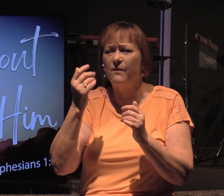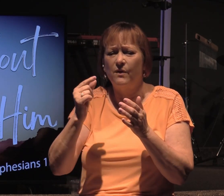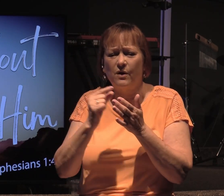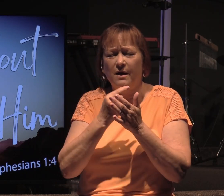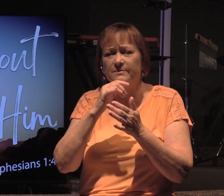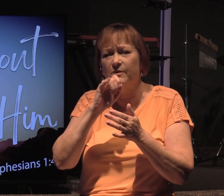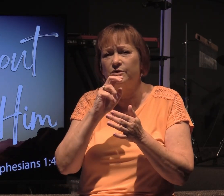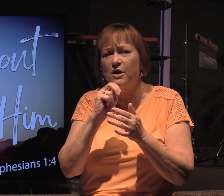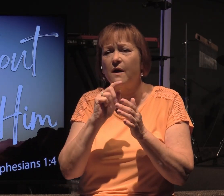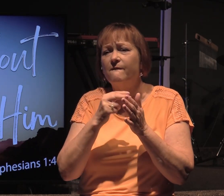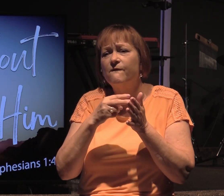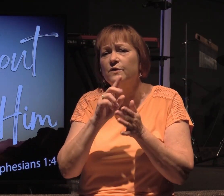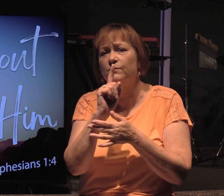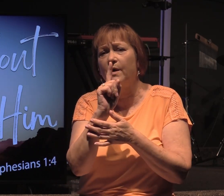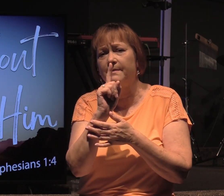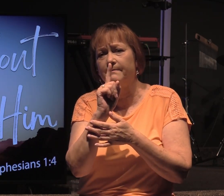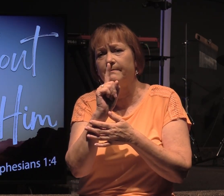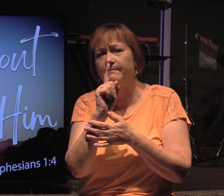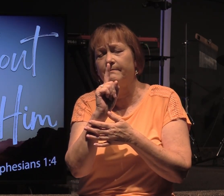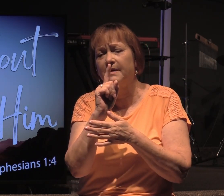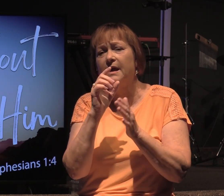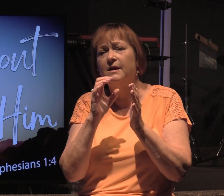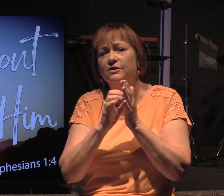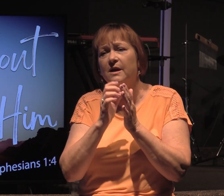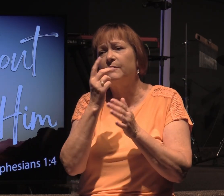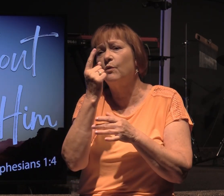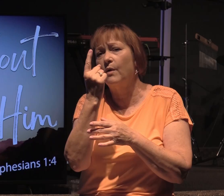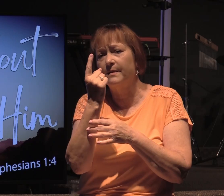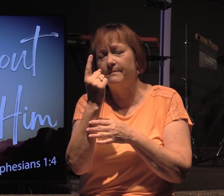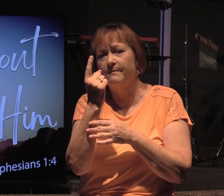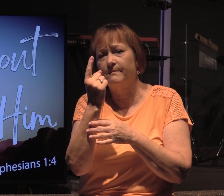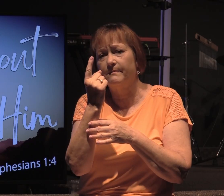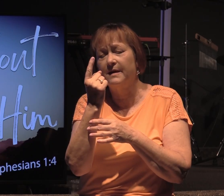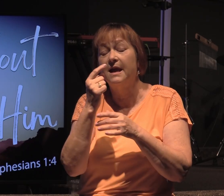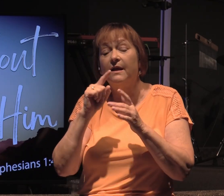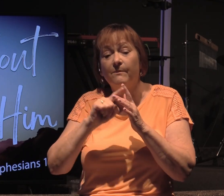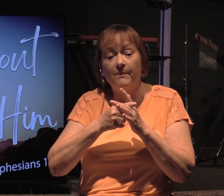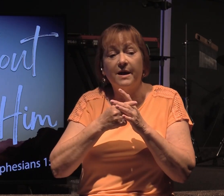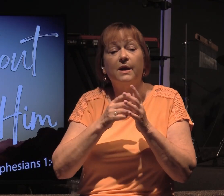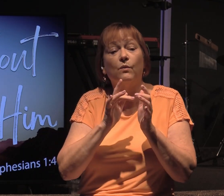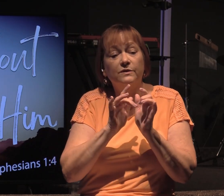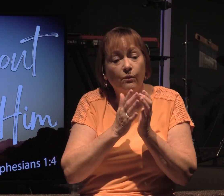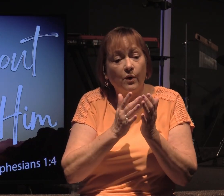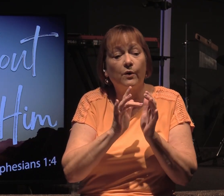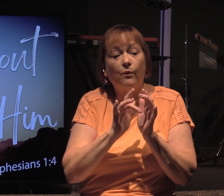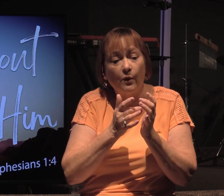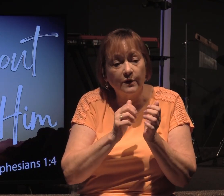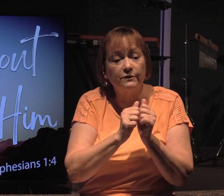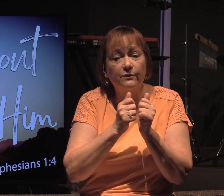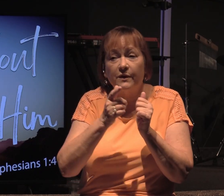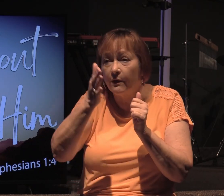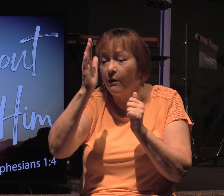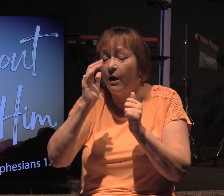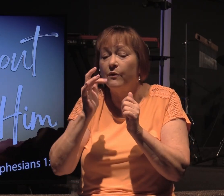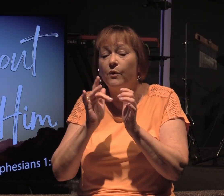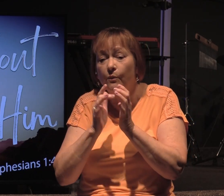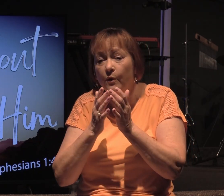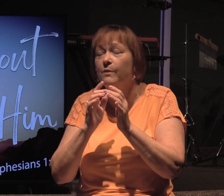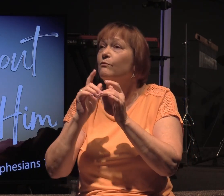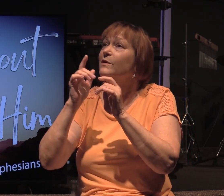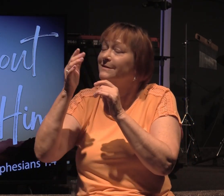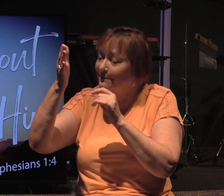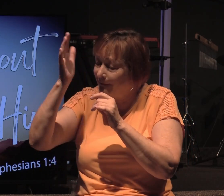gospel of John verse 1 chapter 1 in the beginning was the word, the word was with God, the word was God.